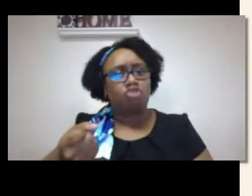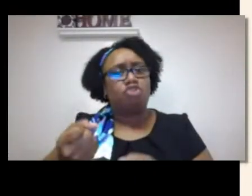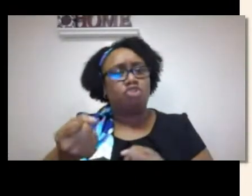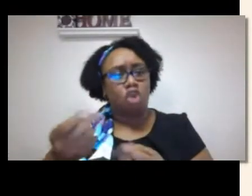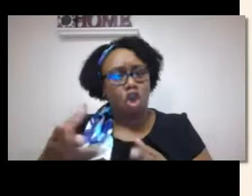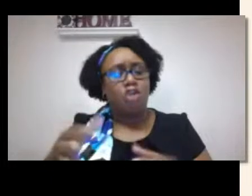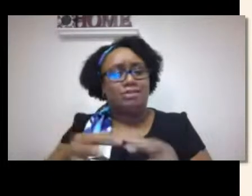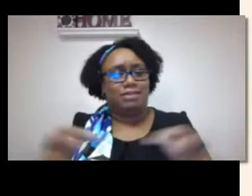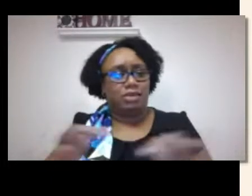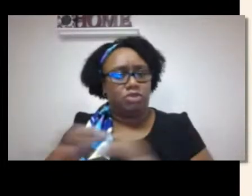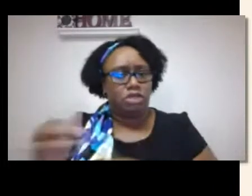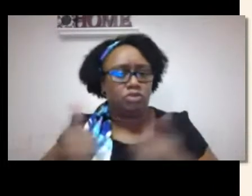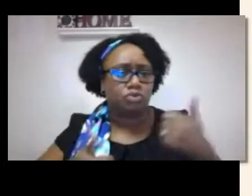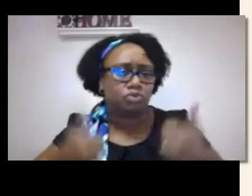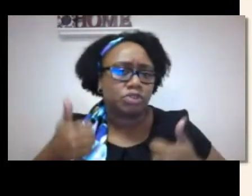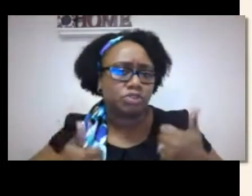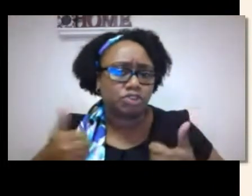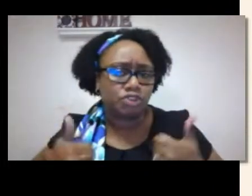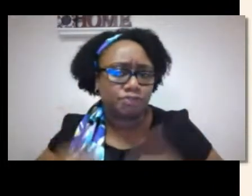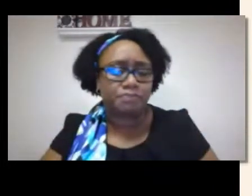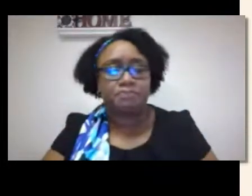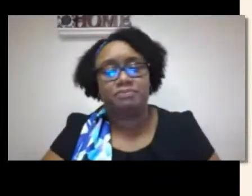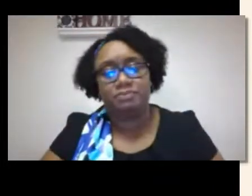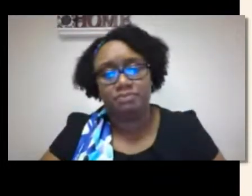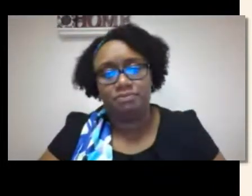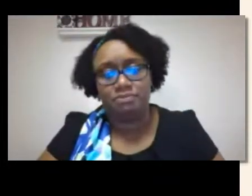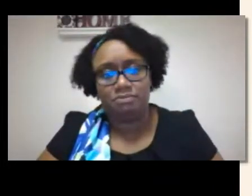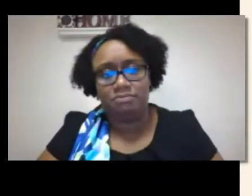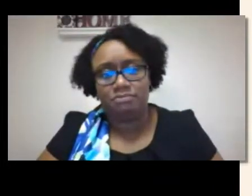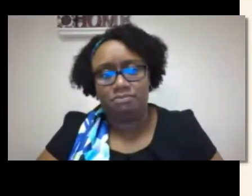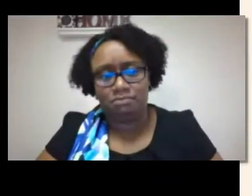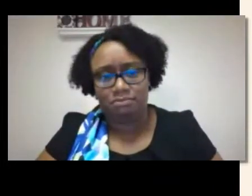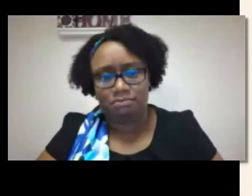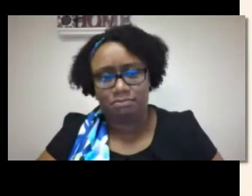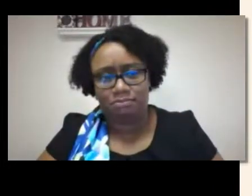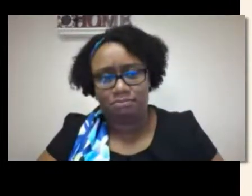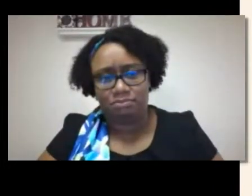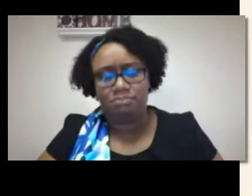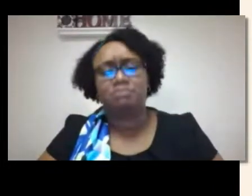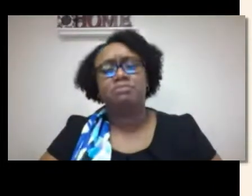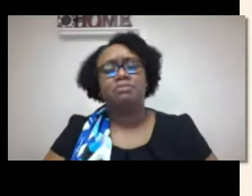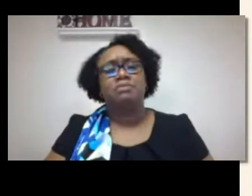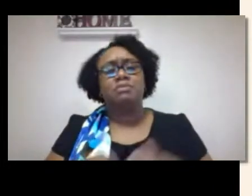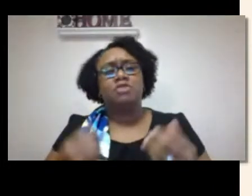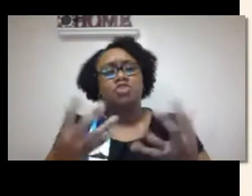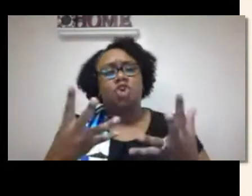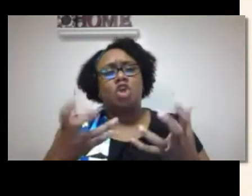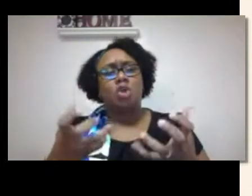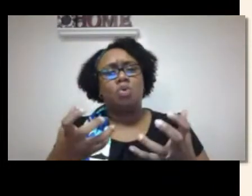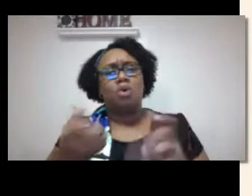of accessible language input? Which could it be?